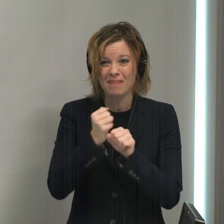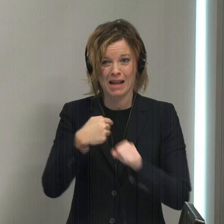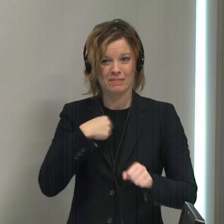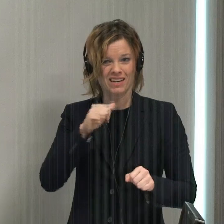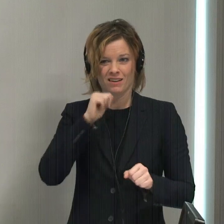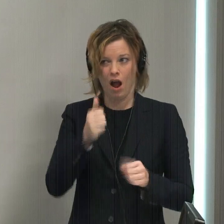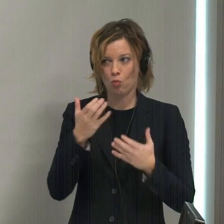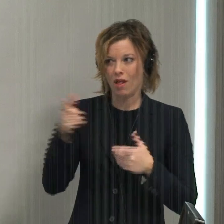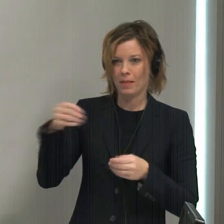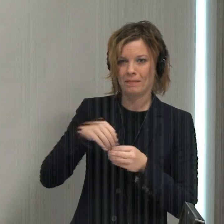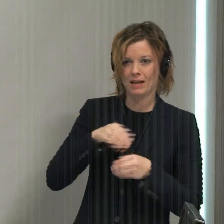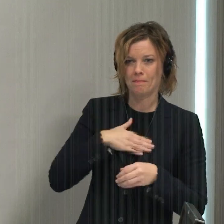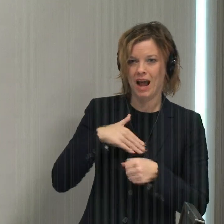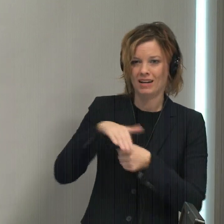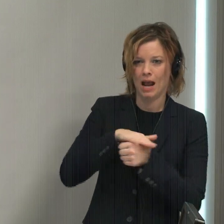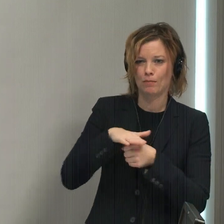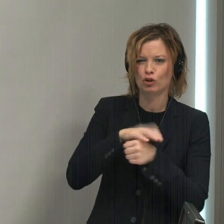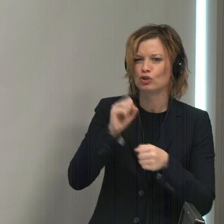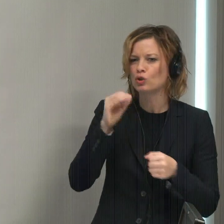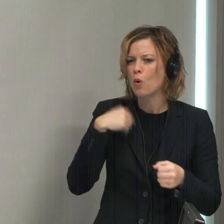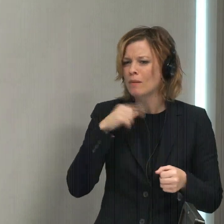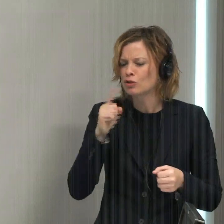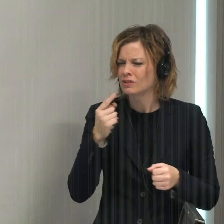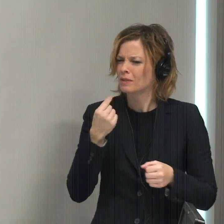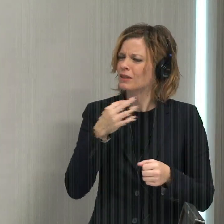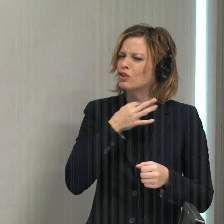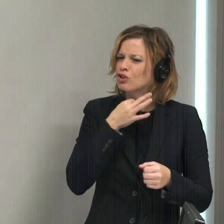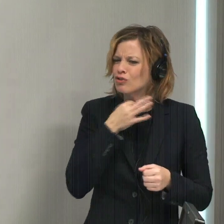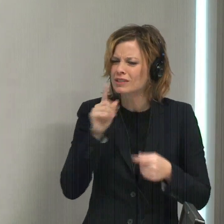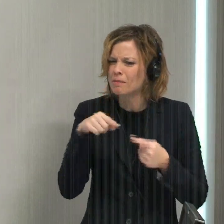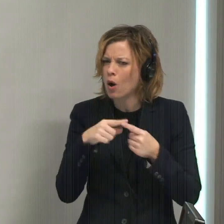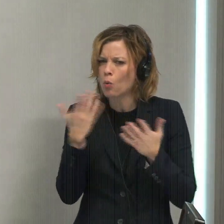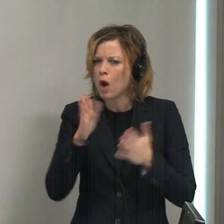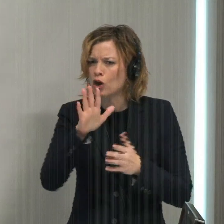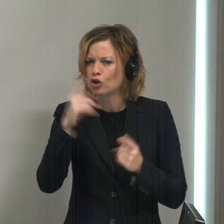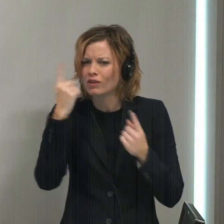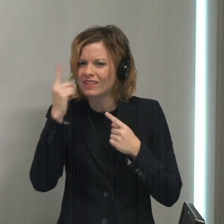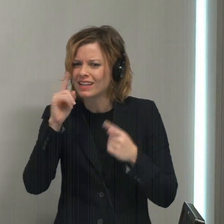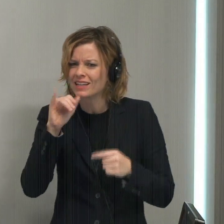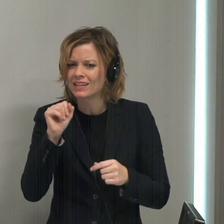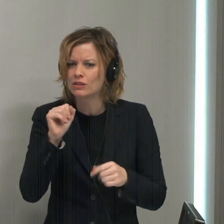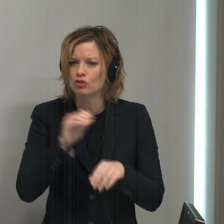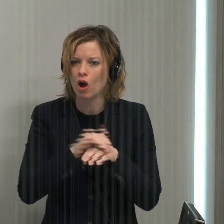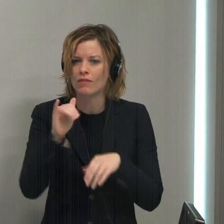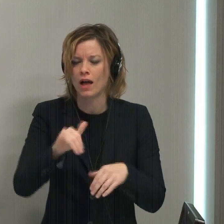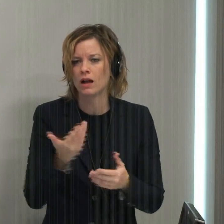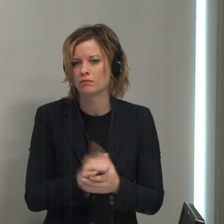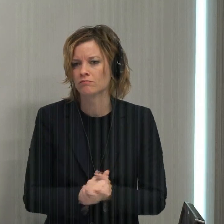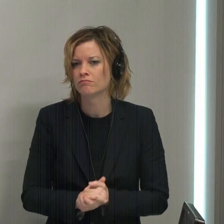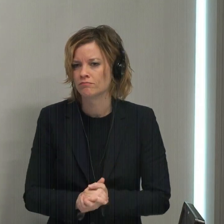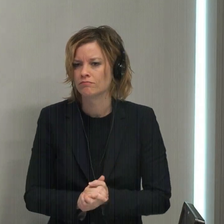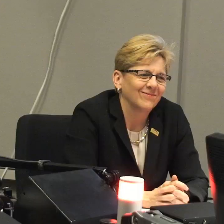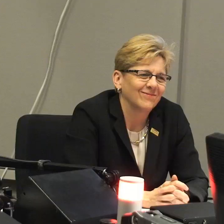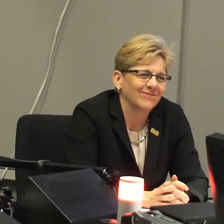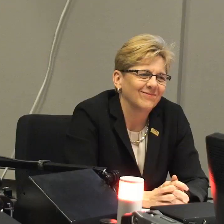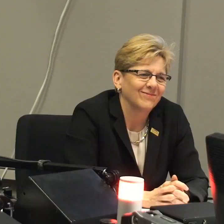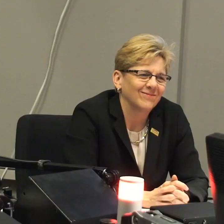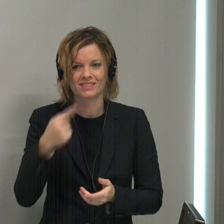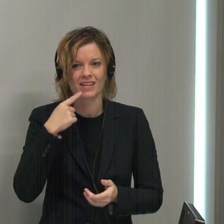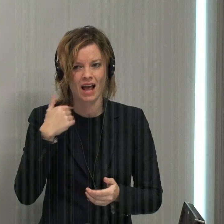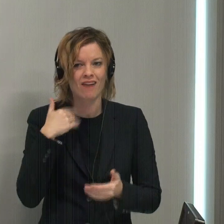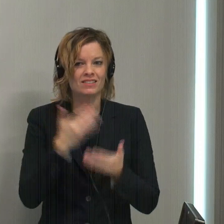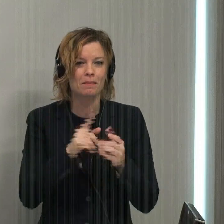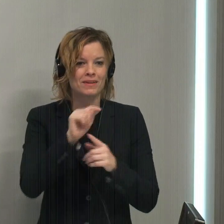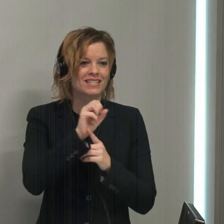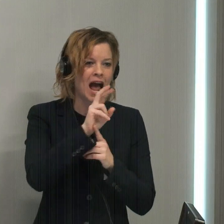not want them in my neighborhood. So I'm just a little bit curious about what her thinking is on that. We have some town